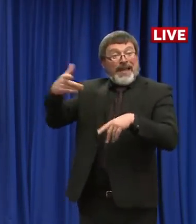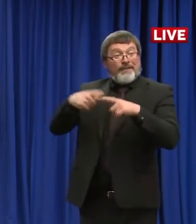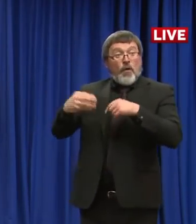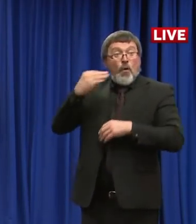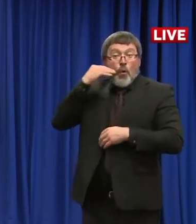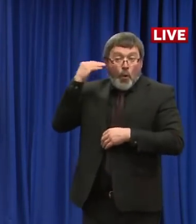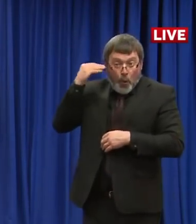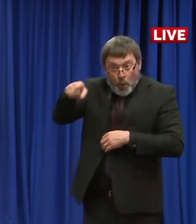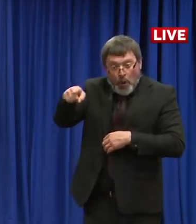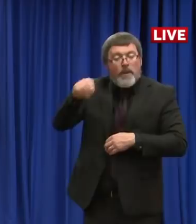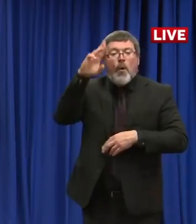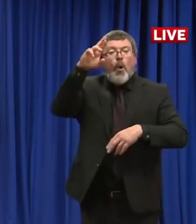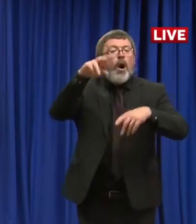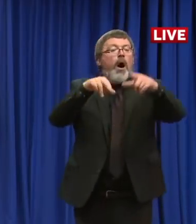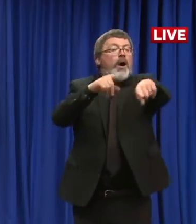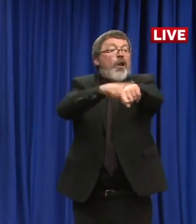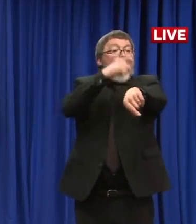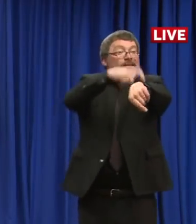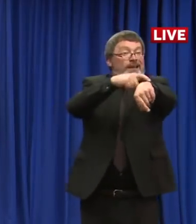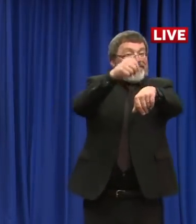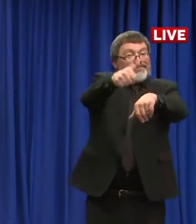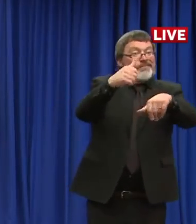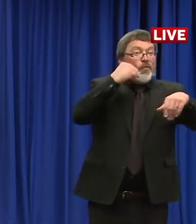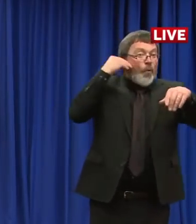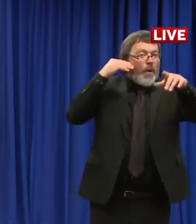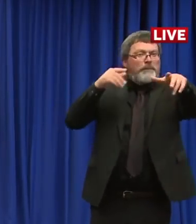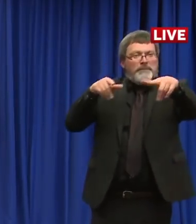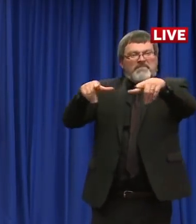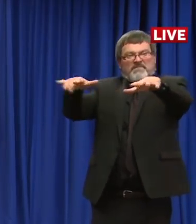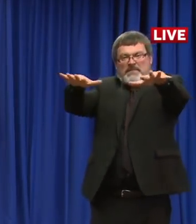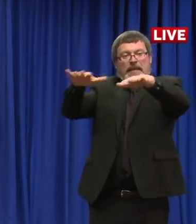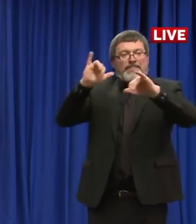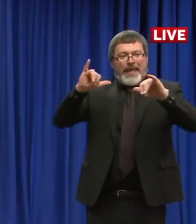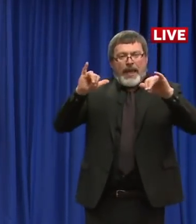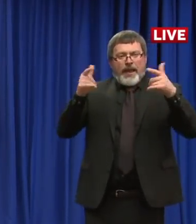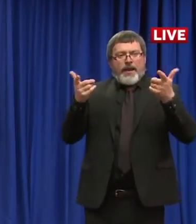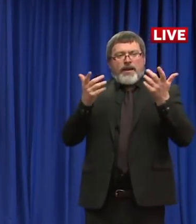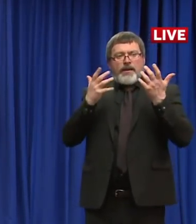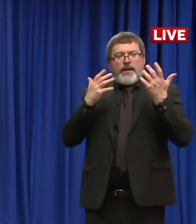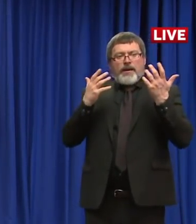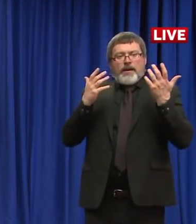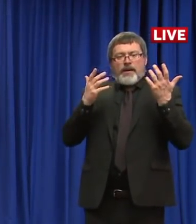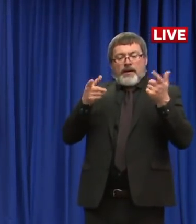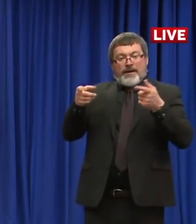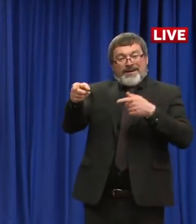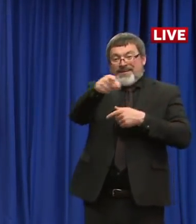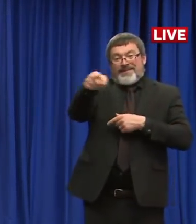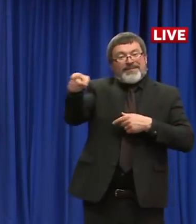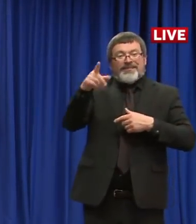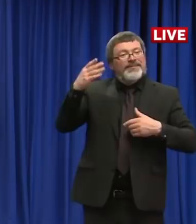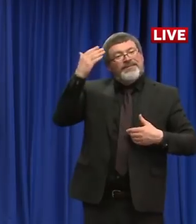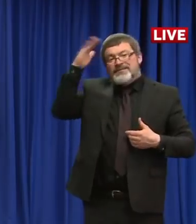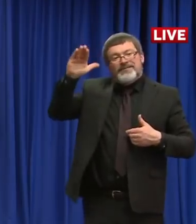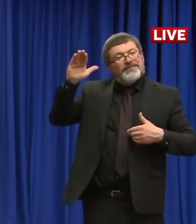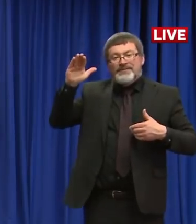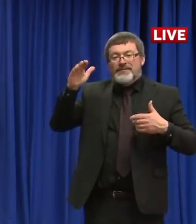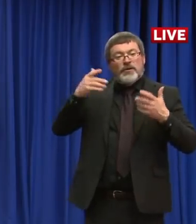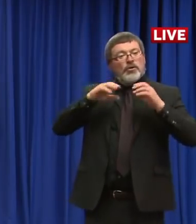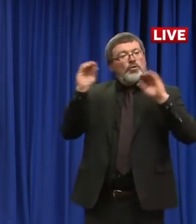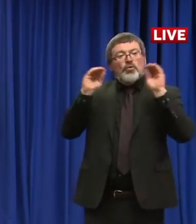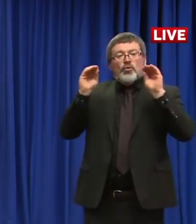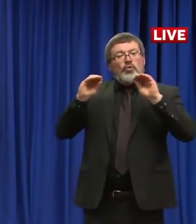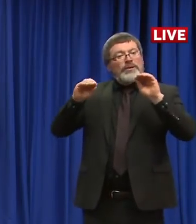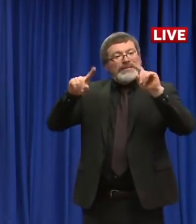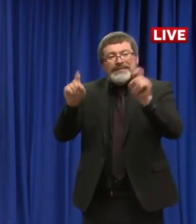example. Um, and the cause of death isn't always immediately knowable or, or, um, apparent. And so